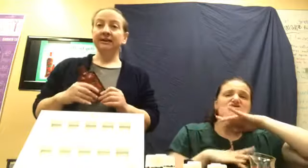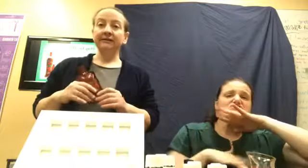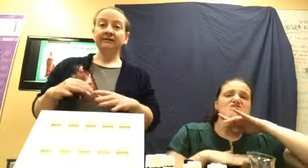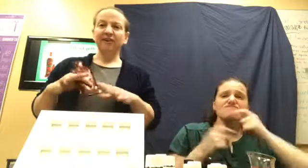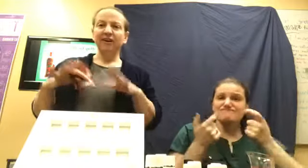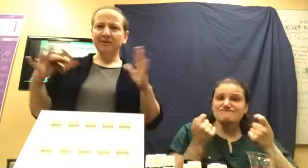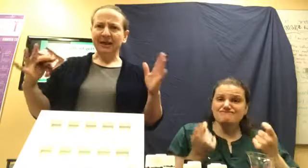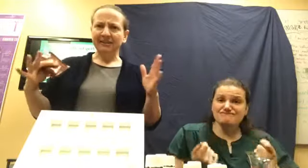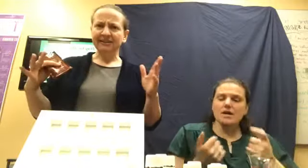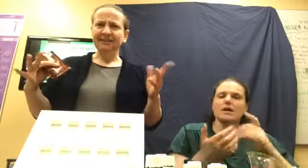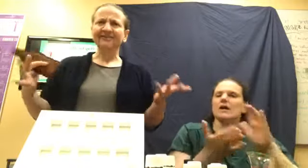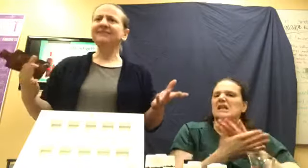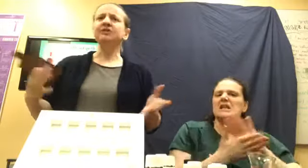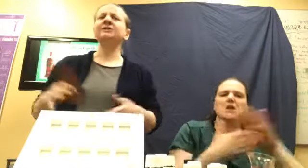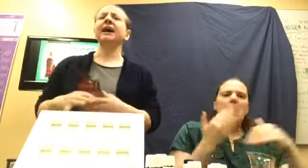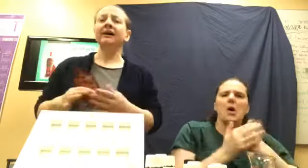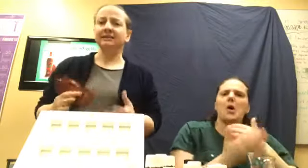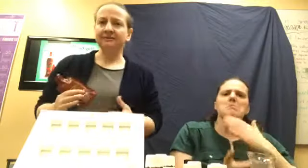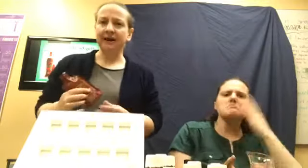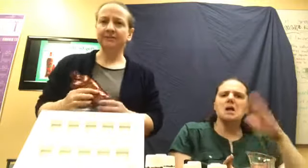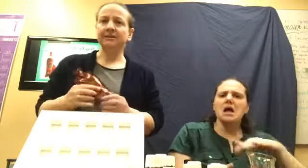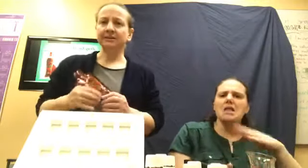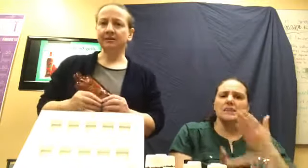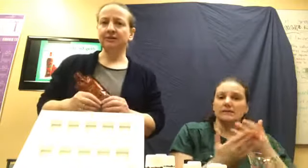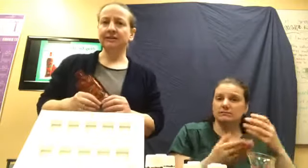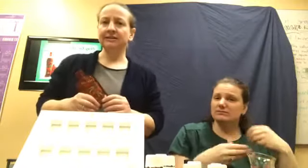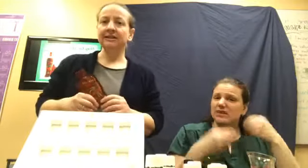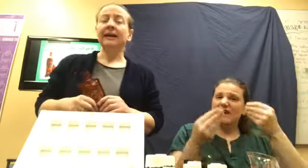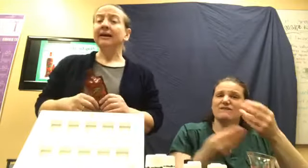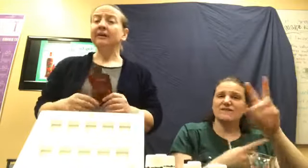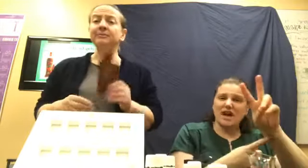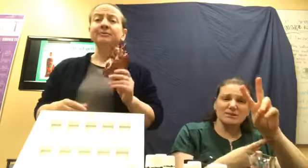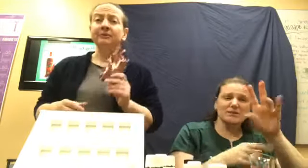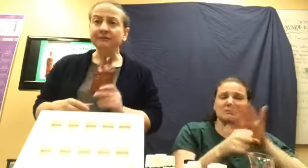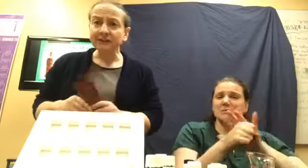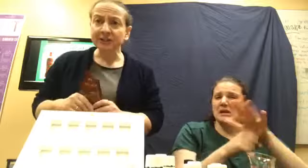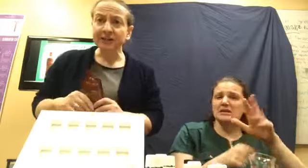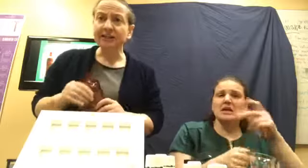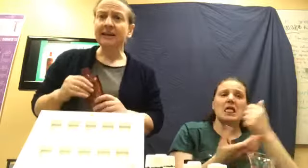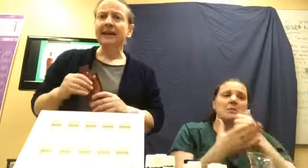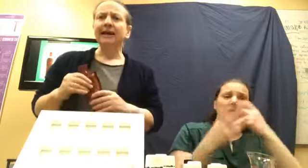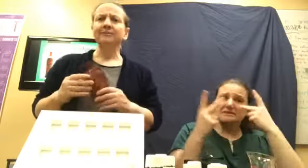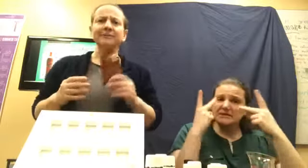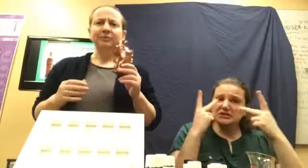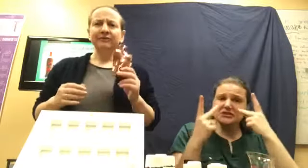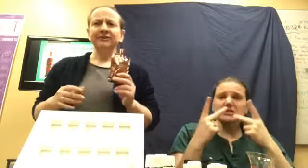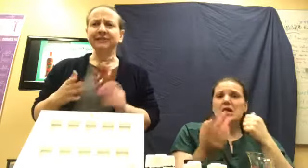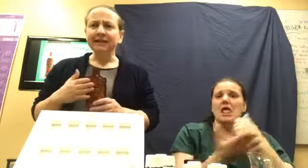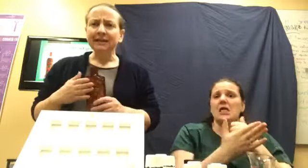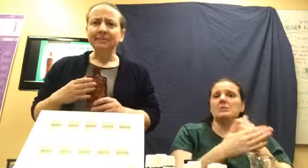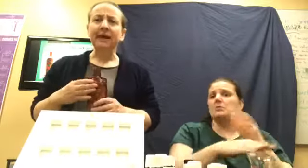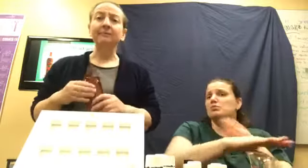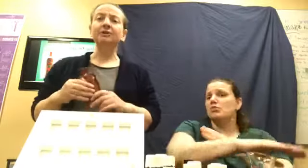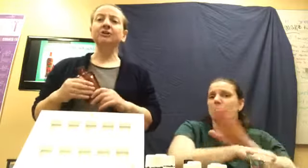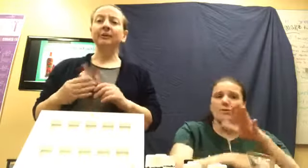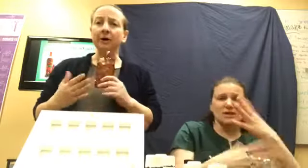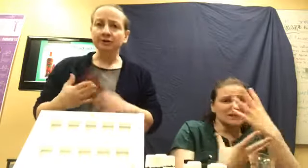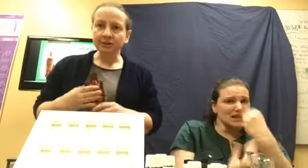of all the bad stuff, gives you tons of vitamins and nutrients, helps with your vision, helps improve your sleep, helps your emotional